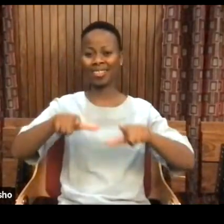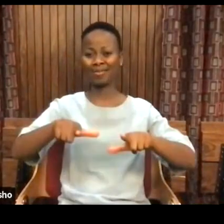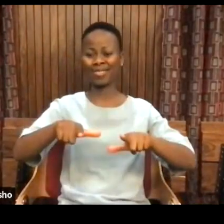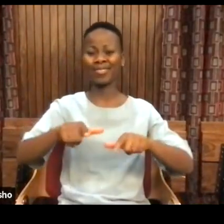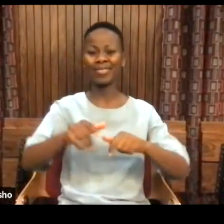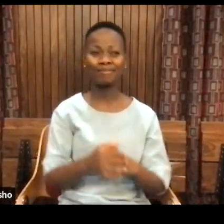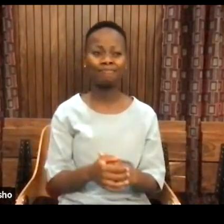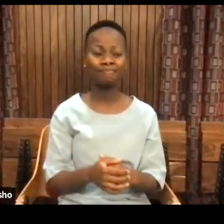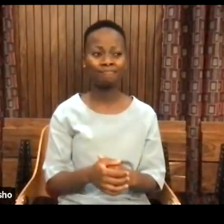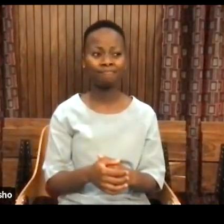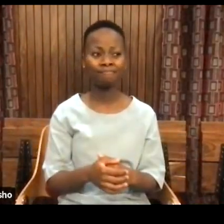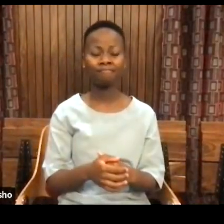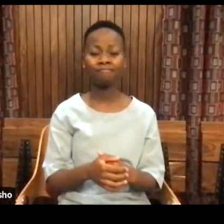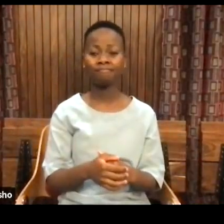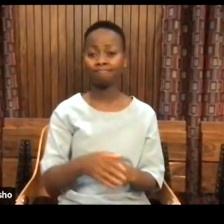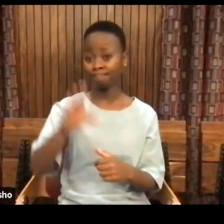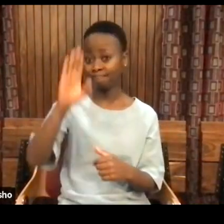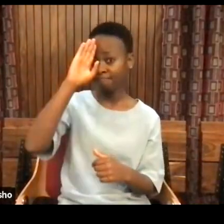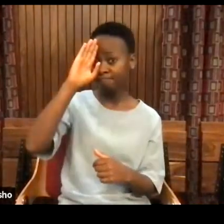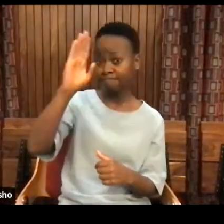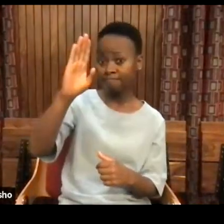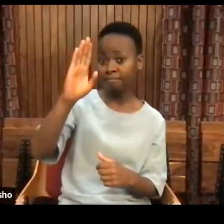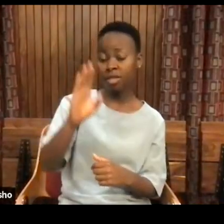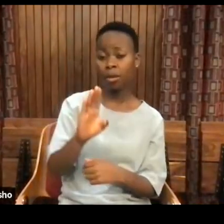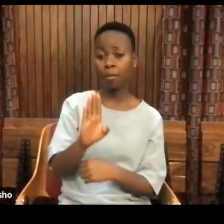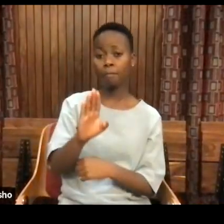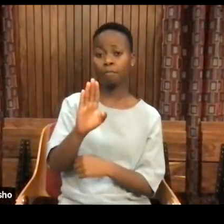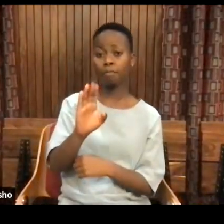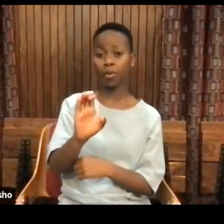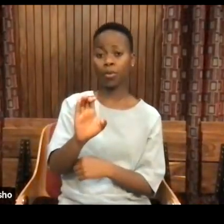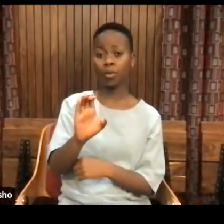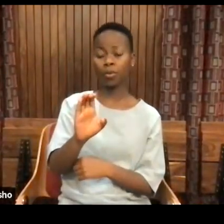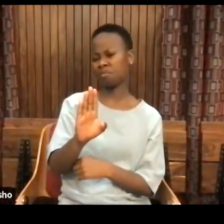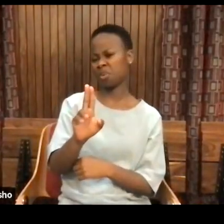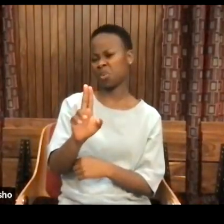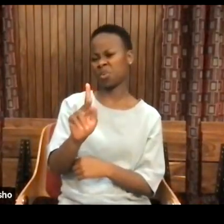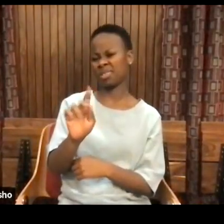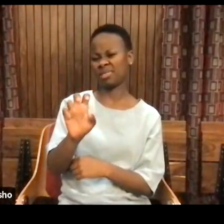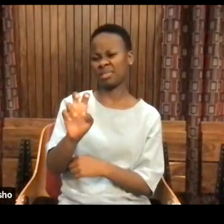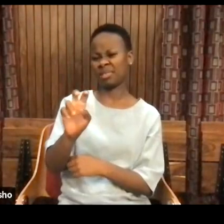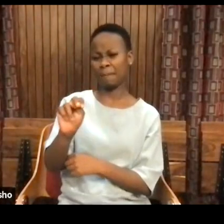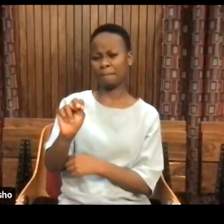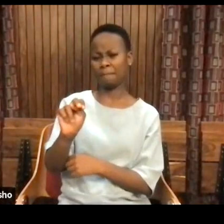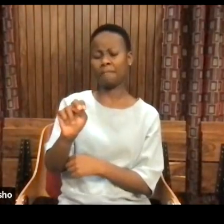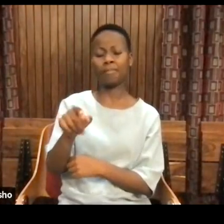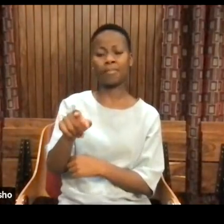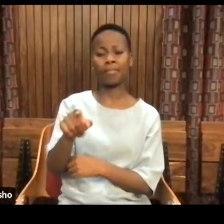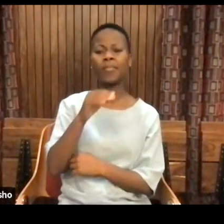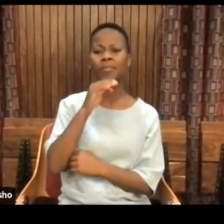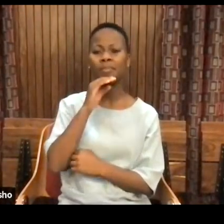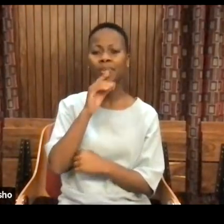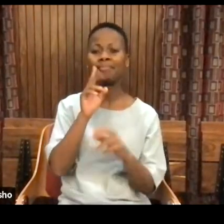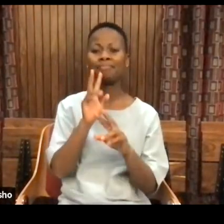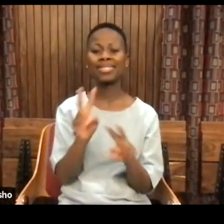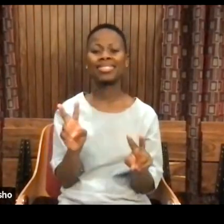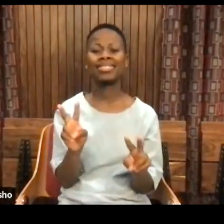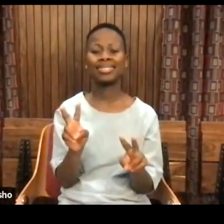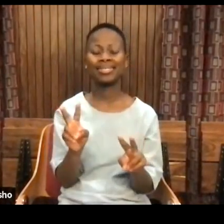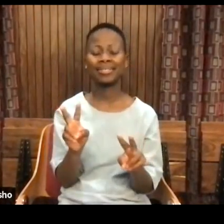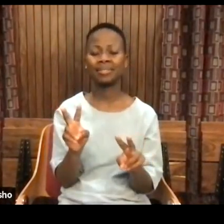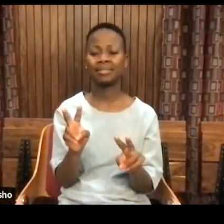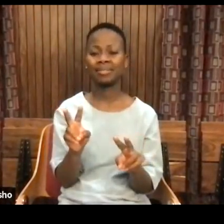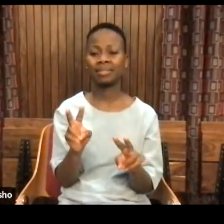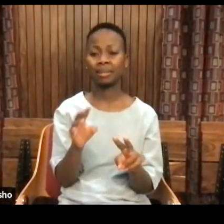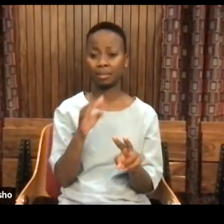Hotep, you all know, means peace, but it's more than peace. It's connected to the